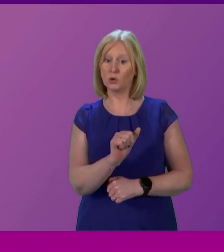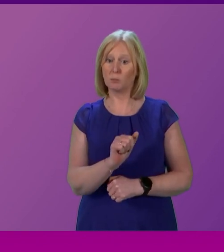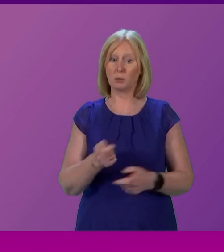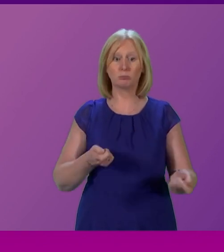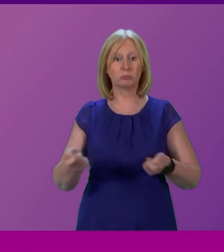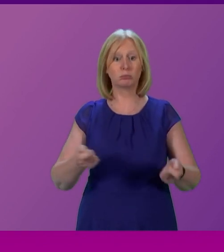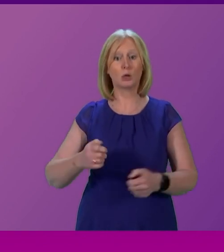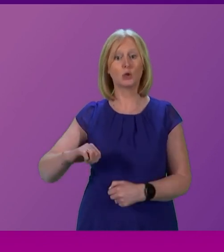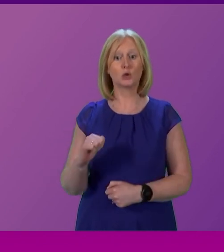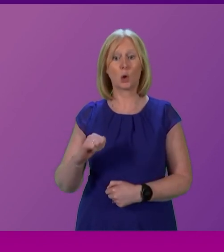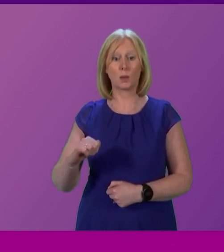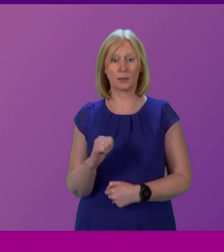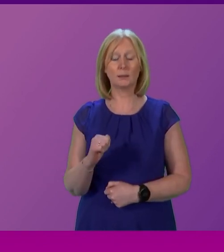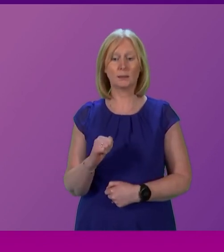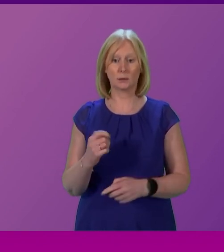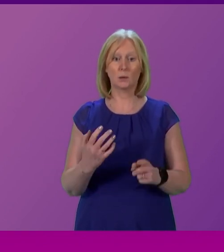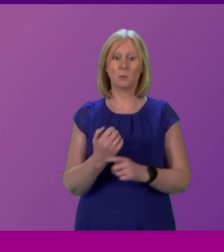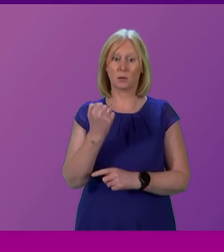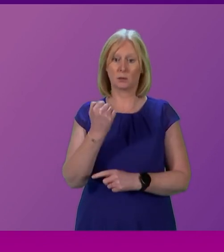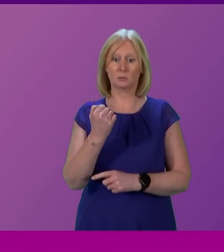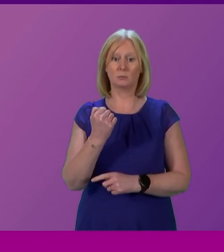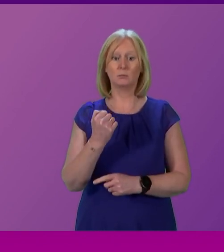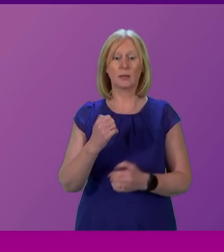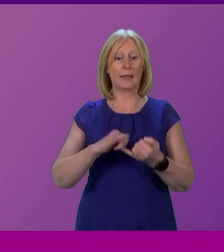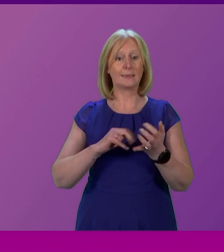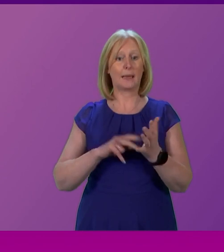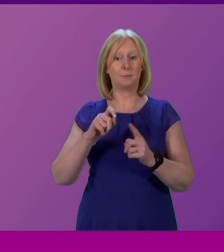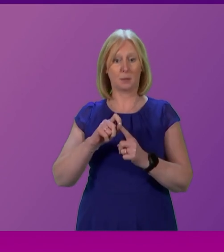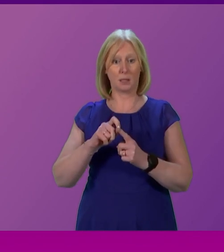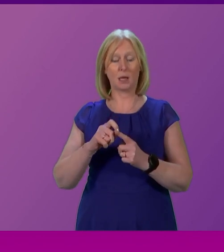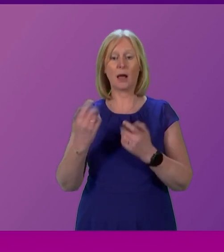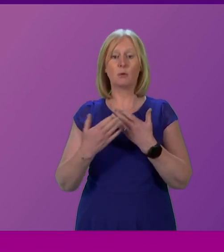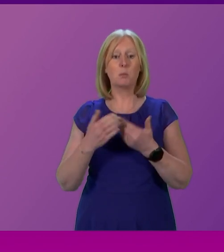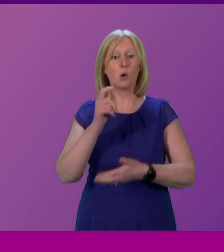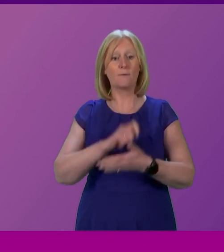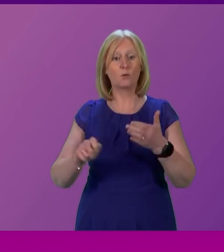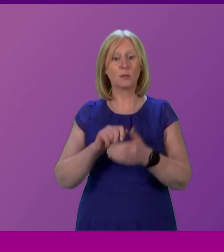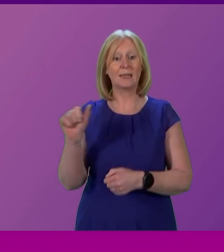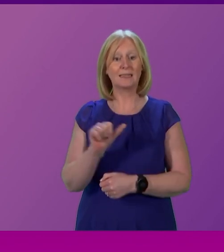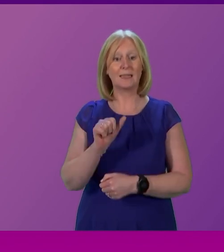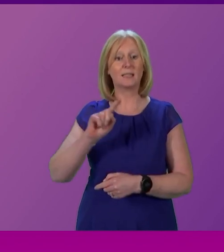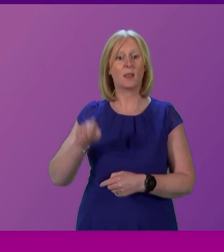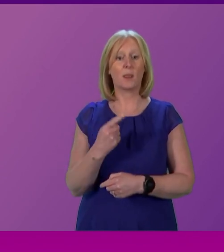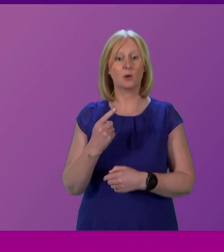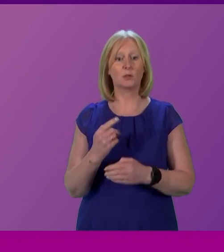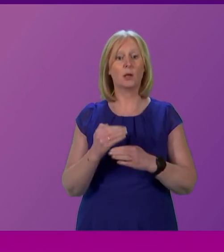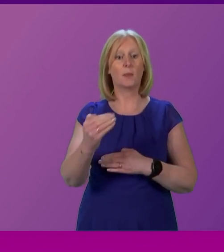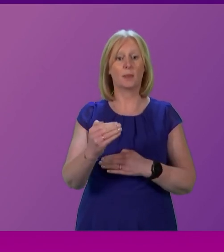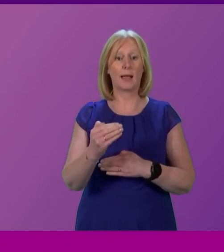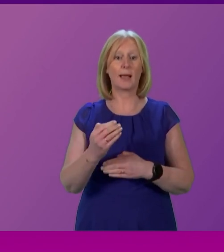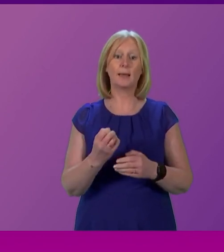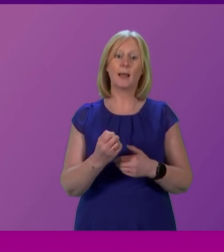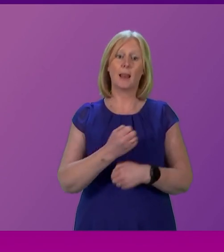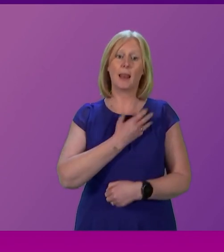Scottish Greens and SNP increased our combined majority of seats. And we won more votes, 16,000 more than the Conservatives, Labour and the Lib